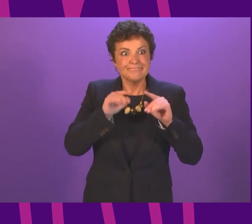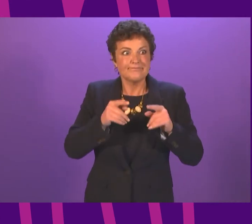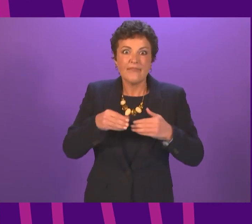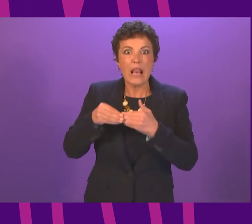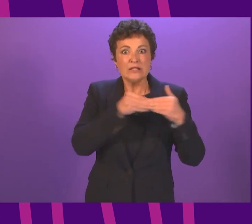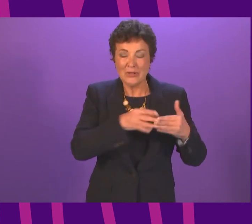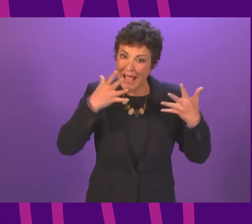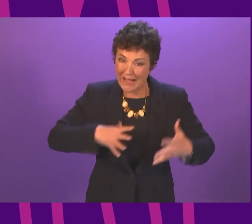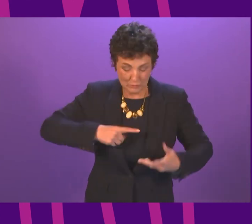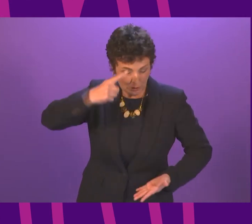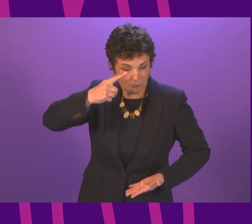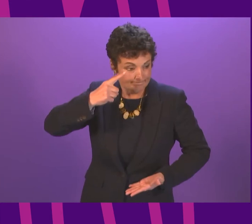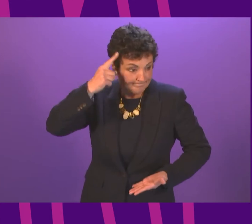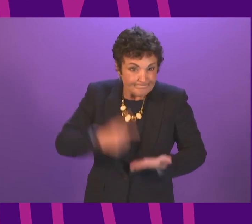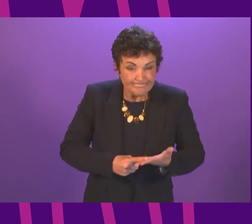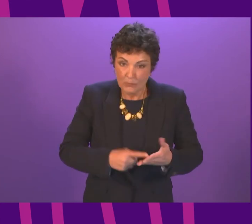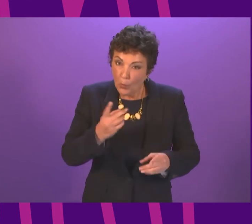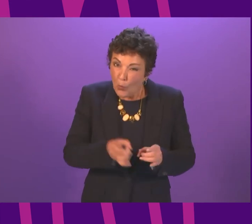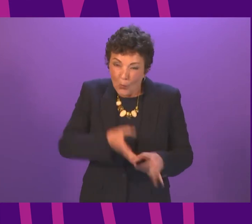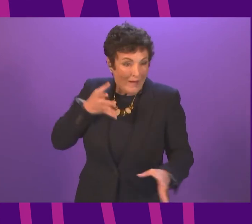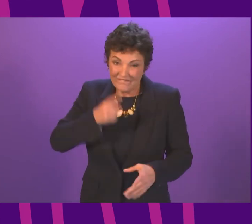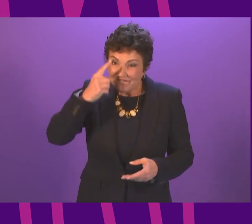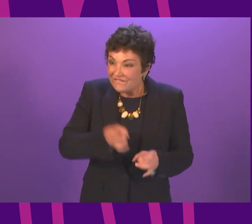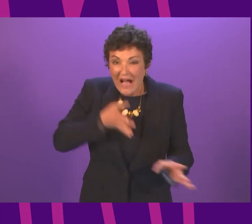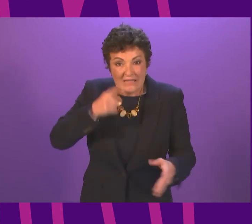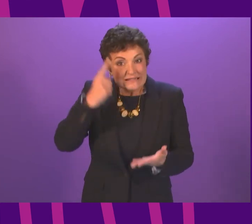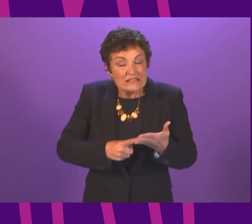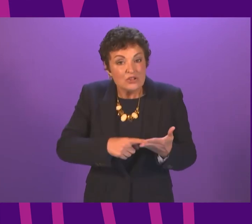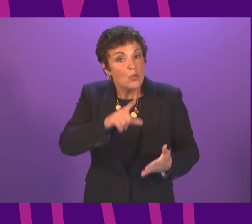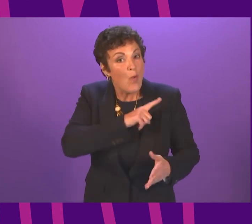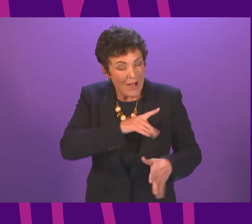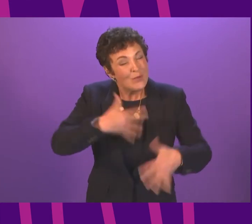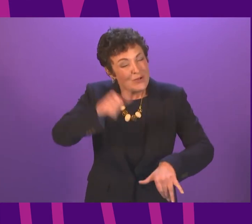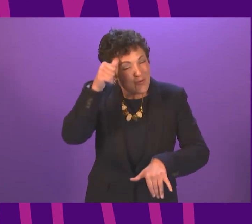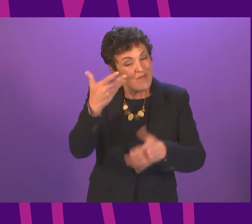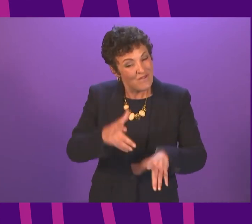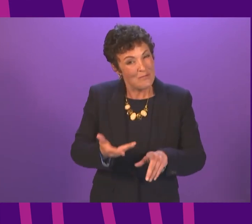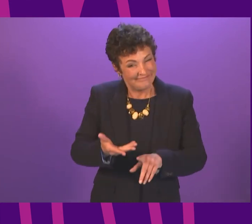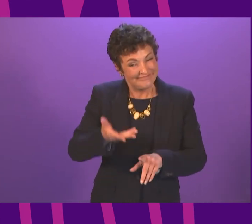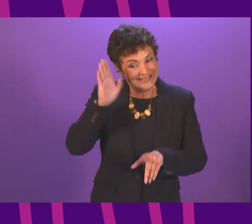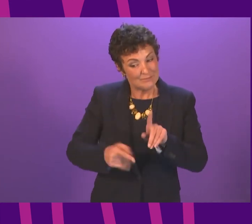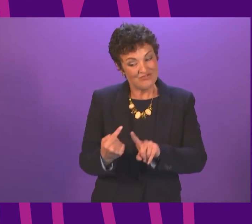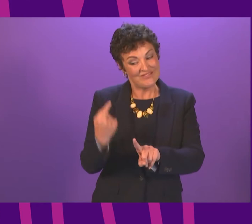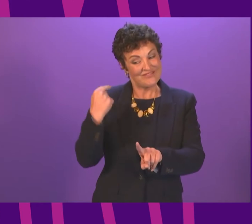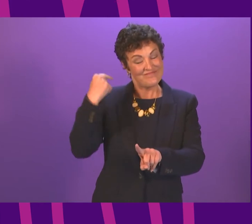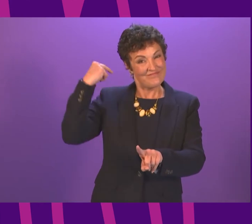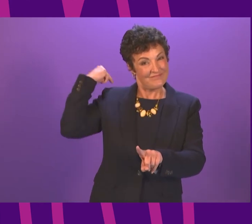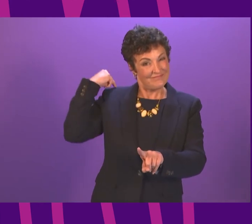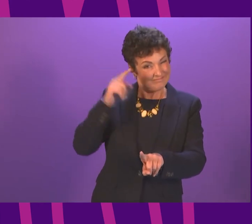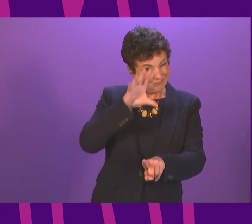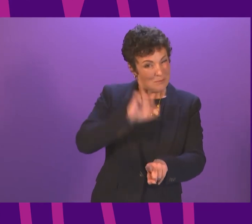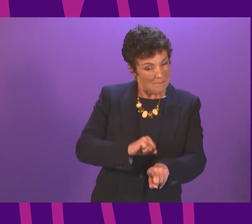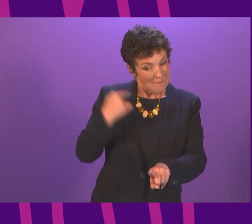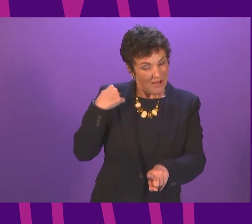very quick decisions. Because, as we know from bitter experience over this pandemic, it's often the failure to take